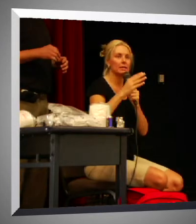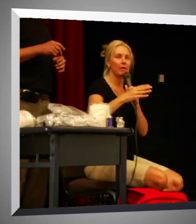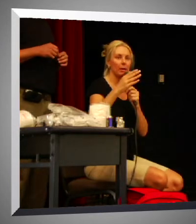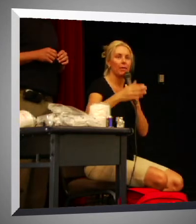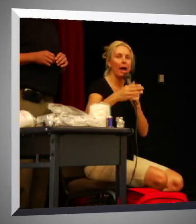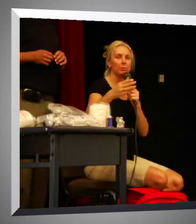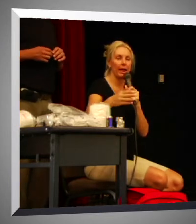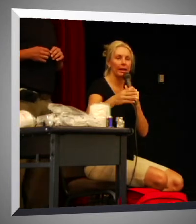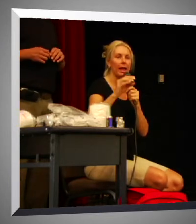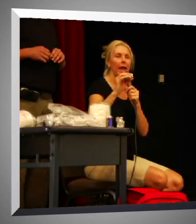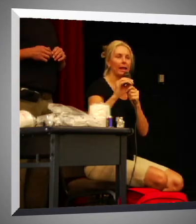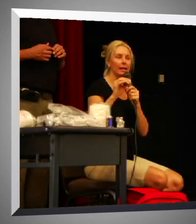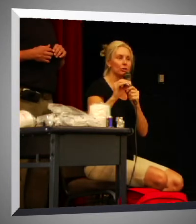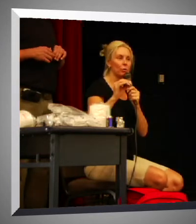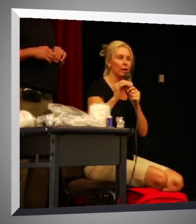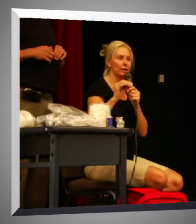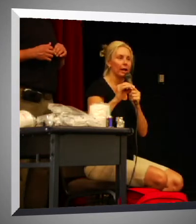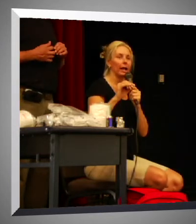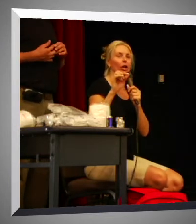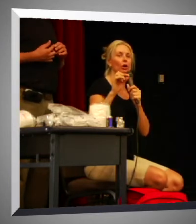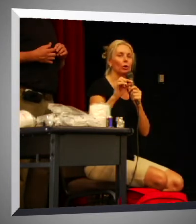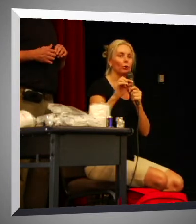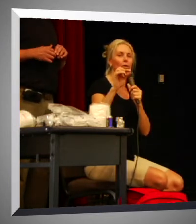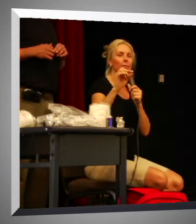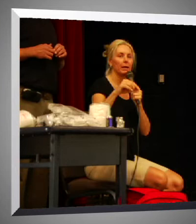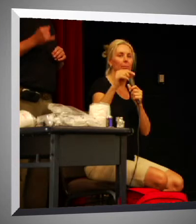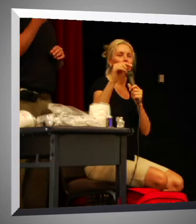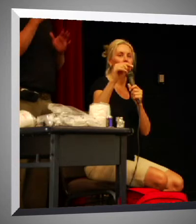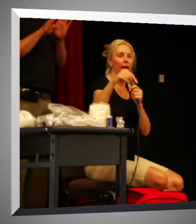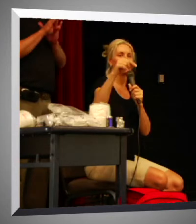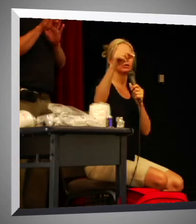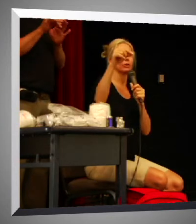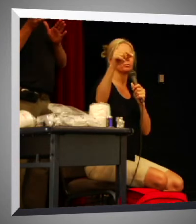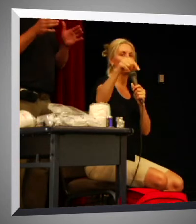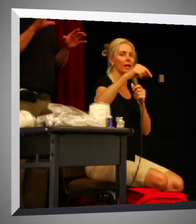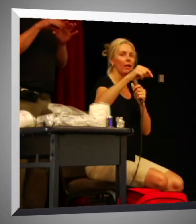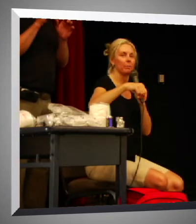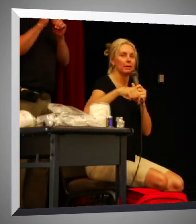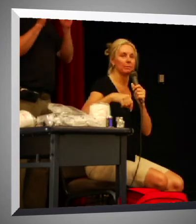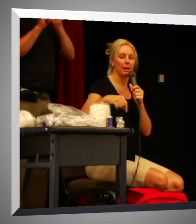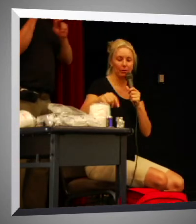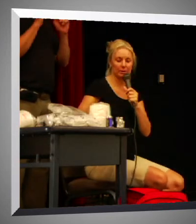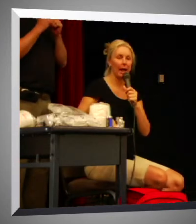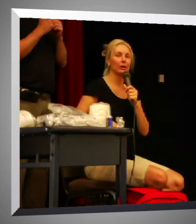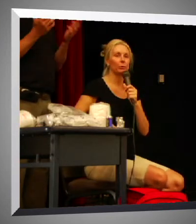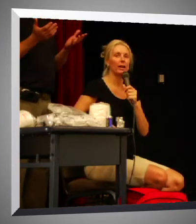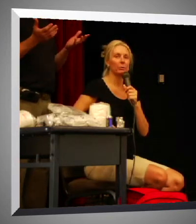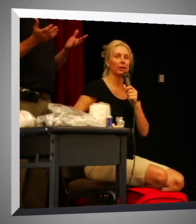develop that plan, and guess what? Include the people that you're putting on the piece of paper. Because I could write a really